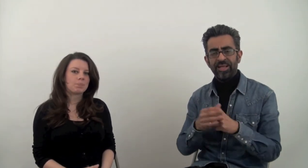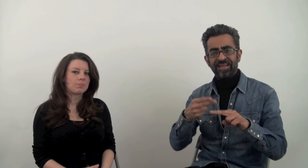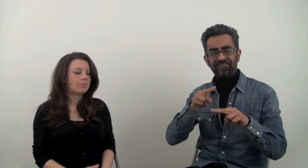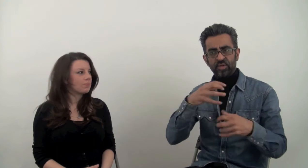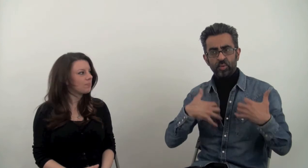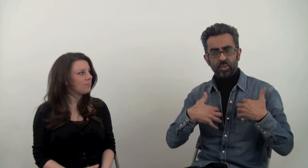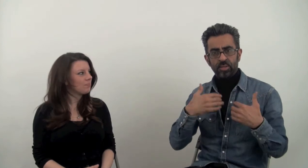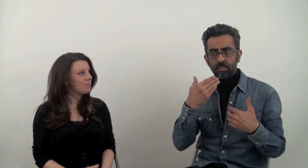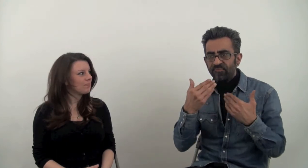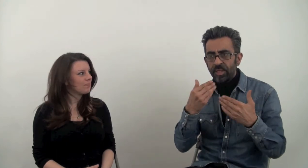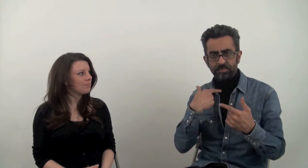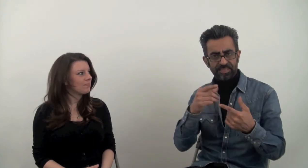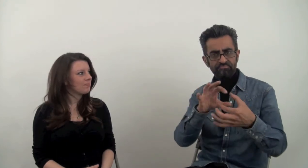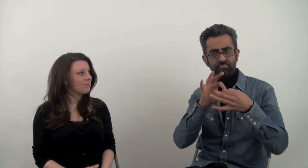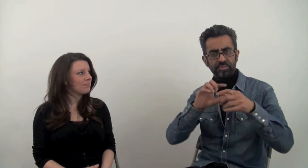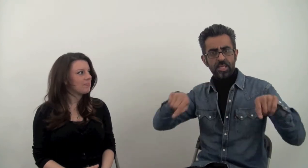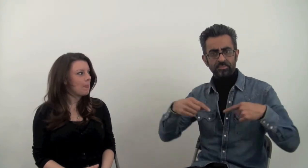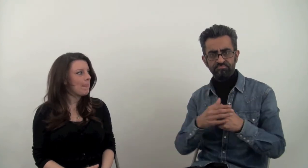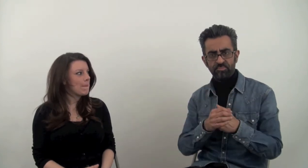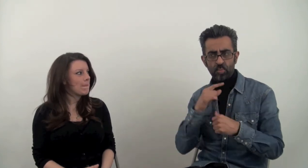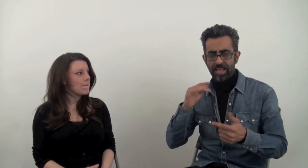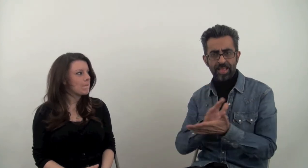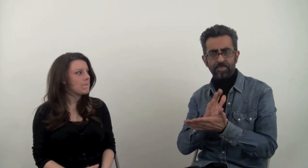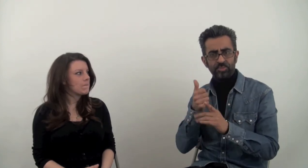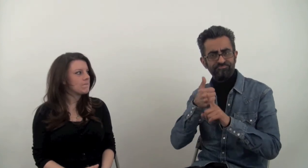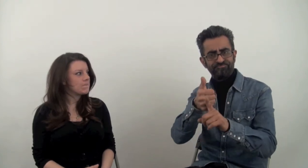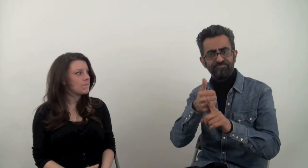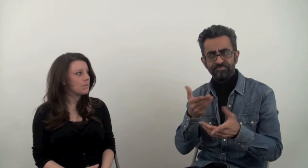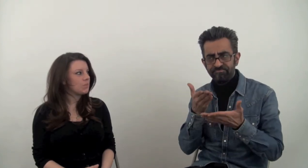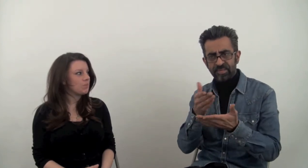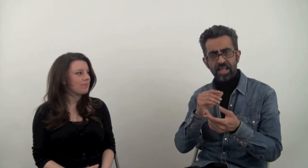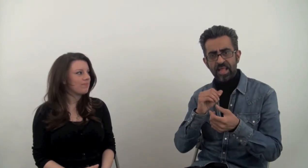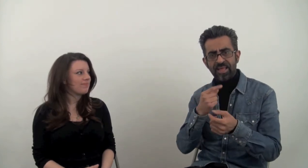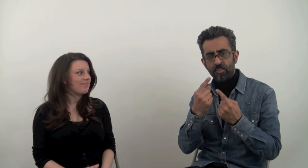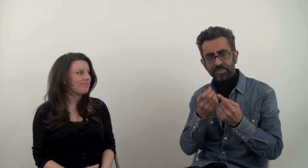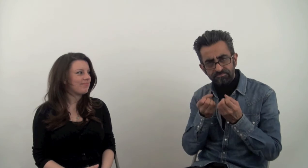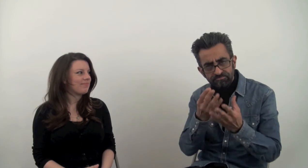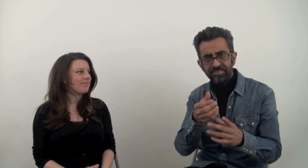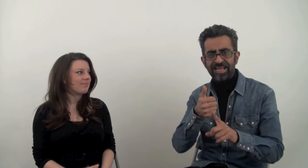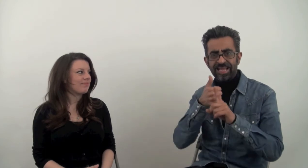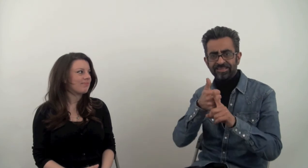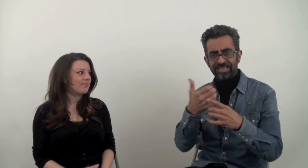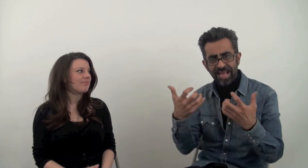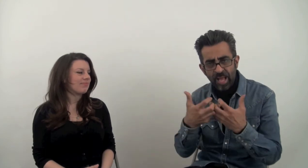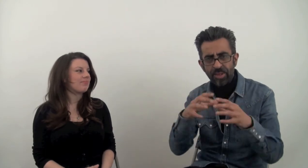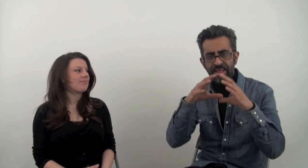So, we've had other people come on Work Experience with us before. If it's something which might interest you, we're quite happy to help to support that.